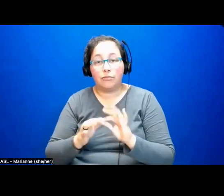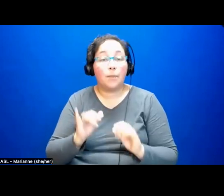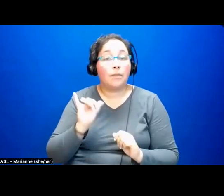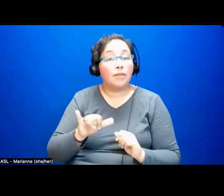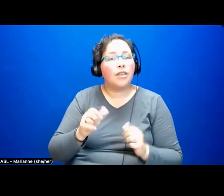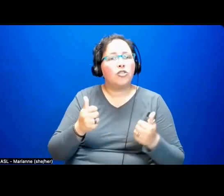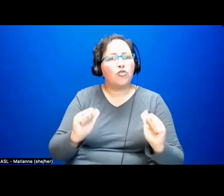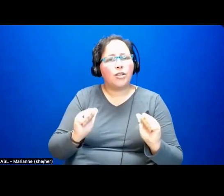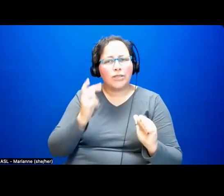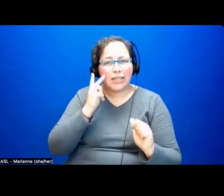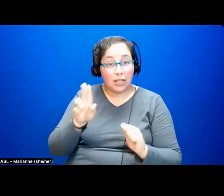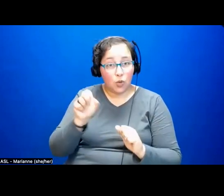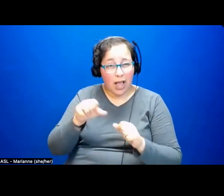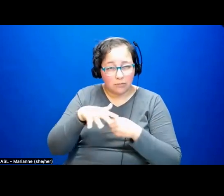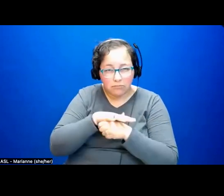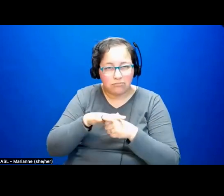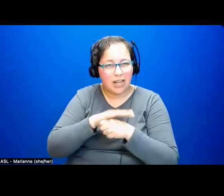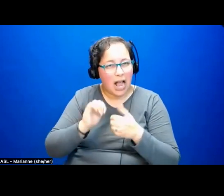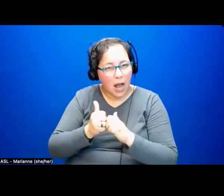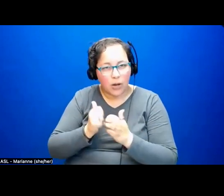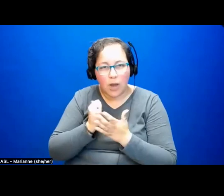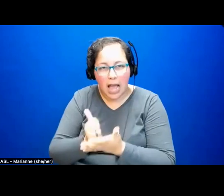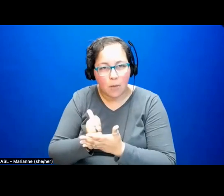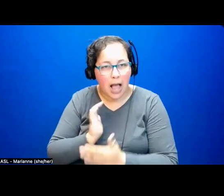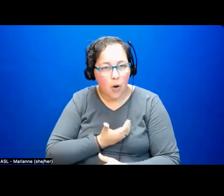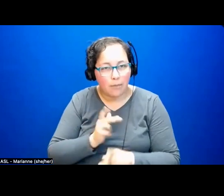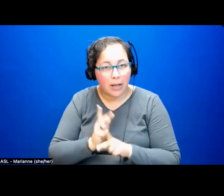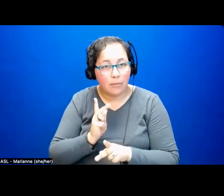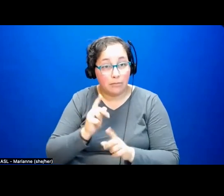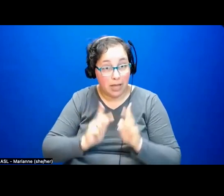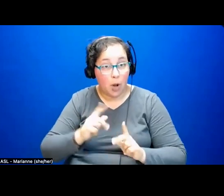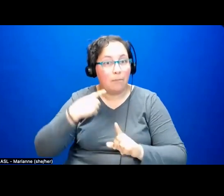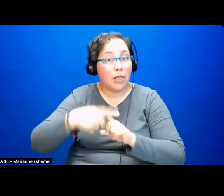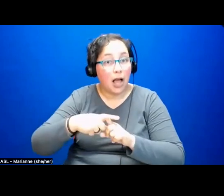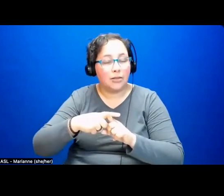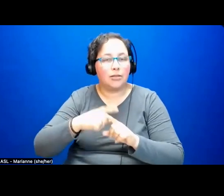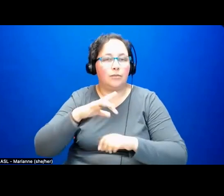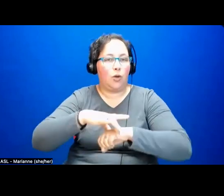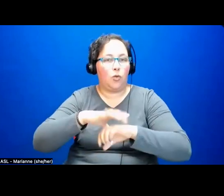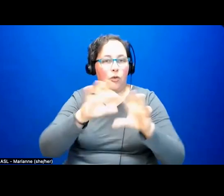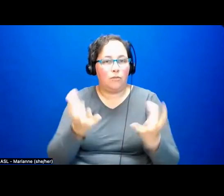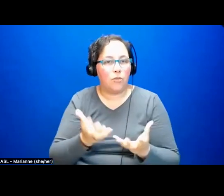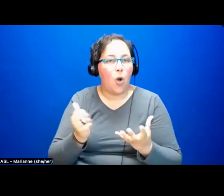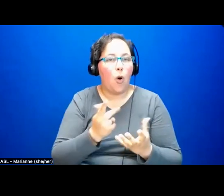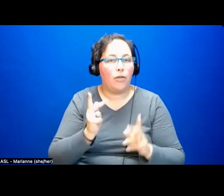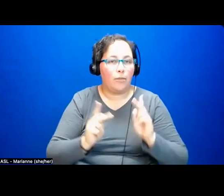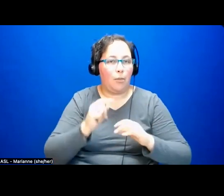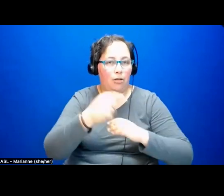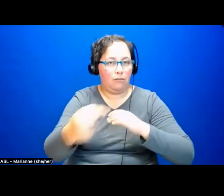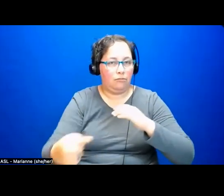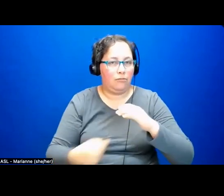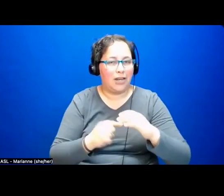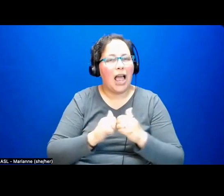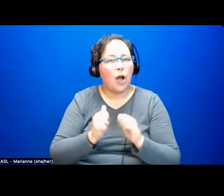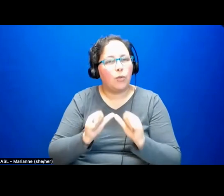dimension of what we need to survive and thrive on this planet.